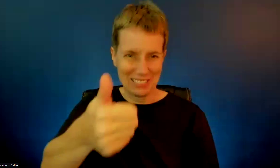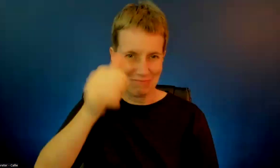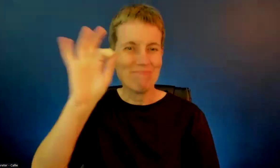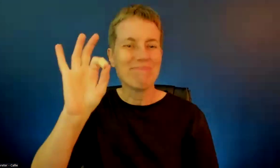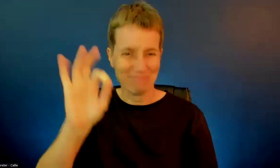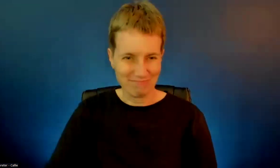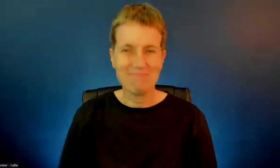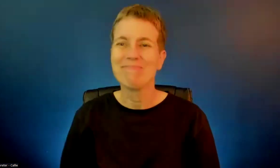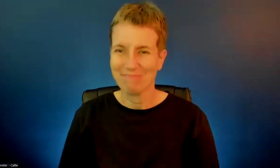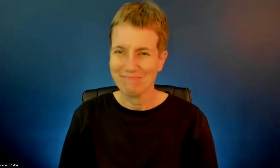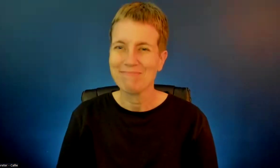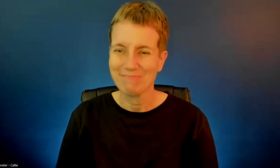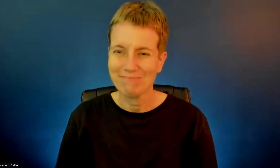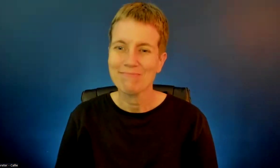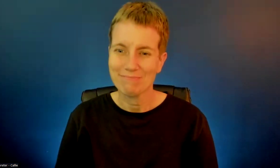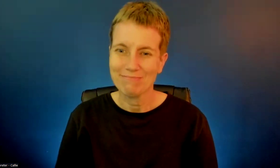All right.